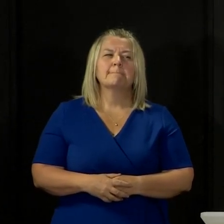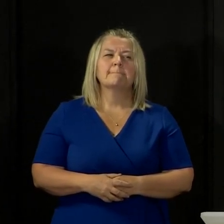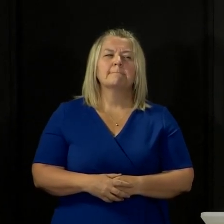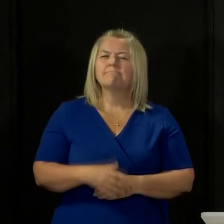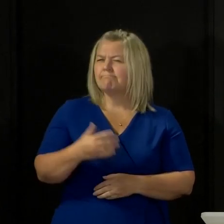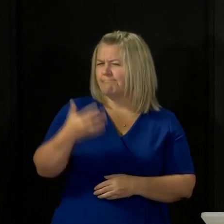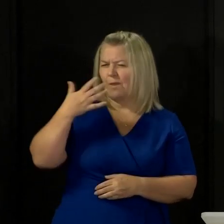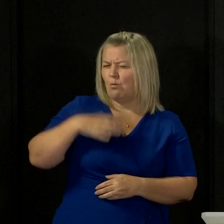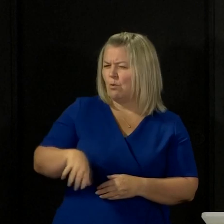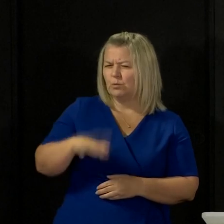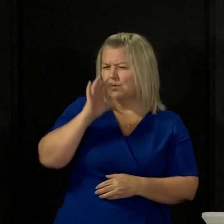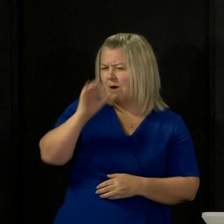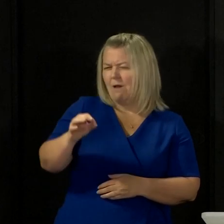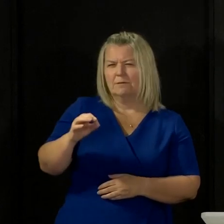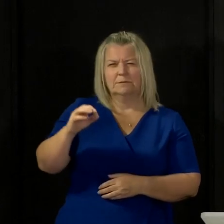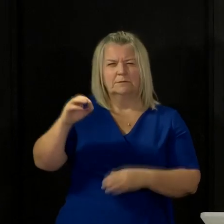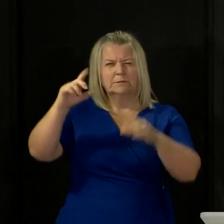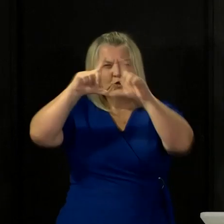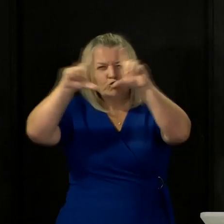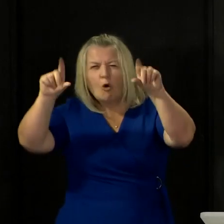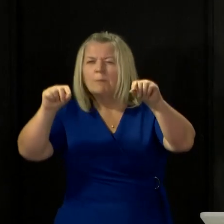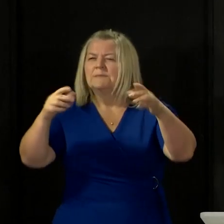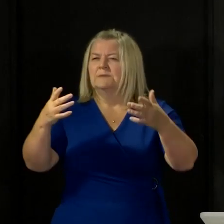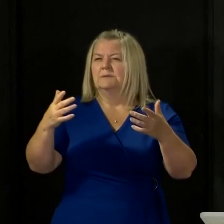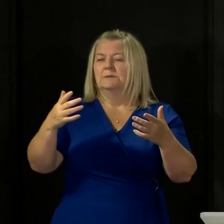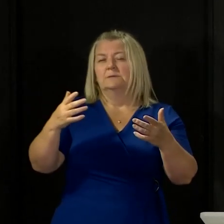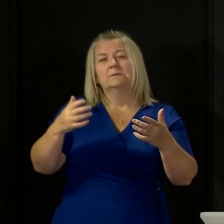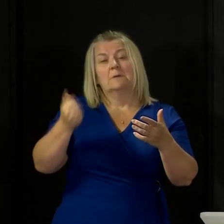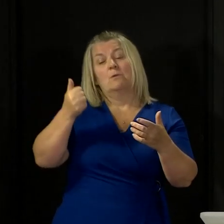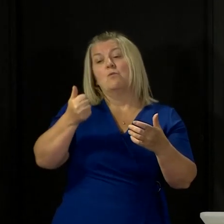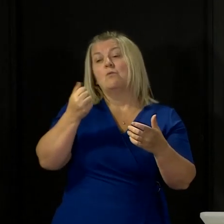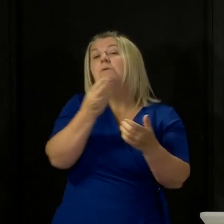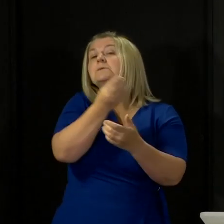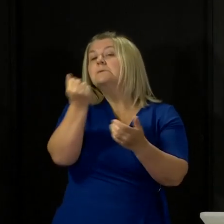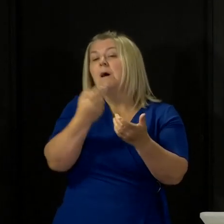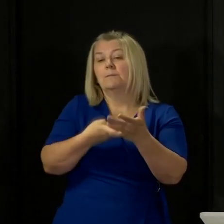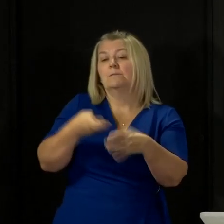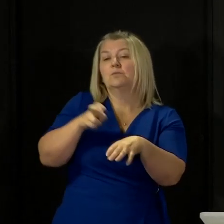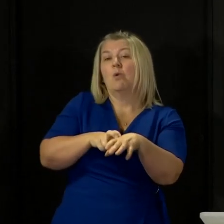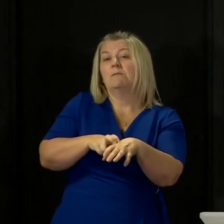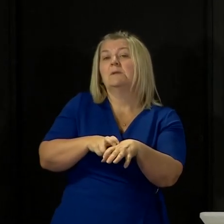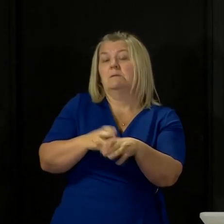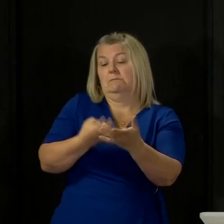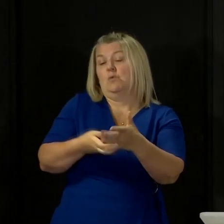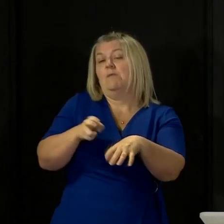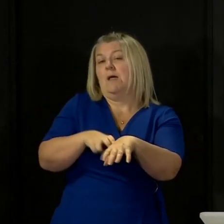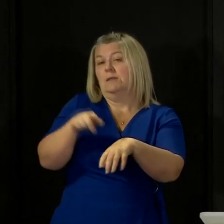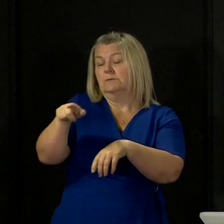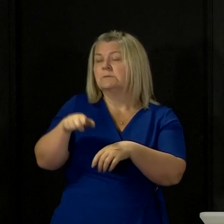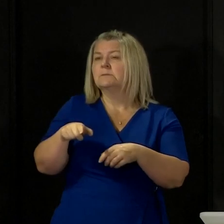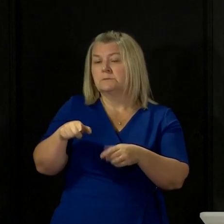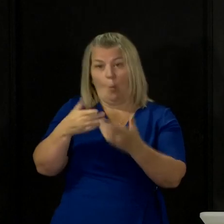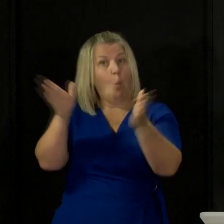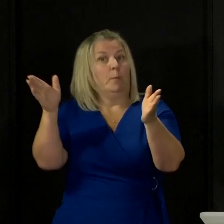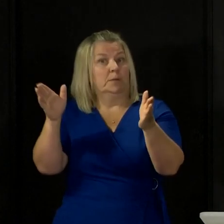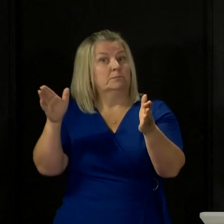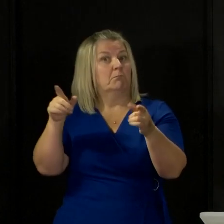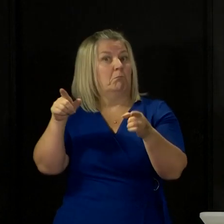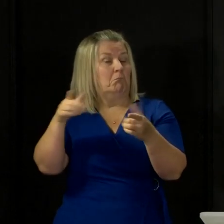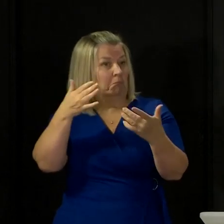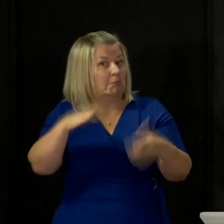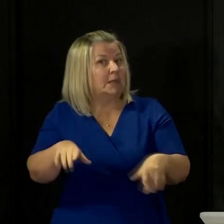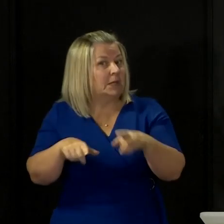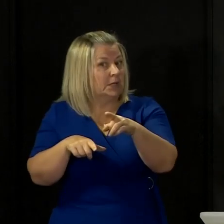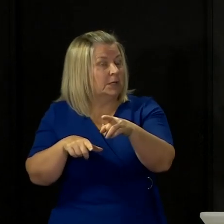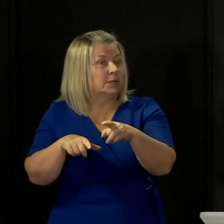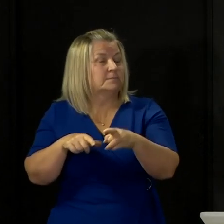From today, there are some shops in Northern Ireland opening up again for business, I believe, and also we're seeing a